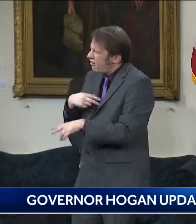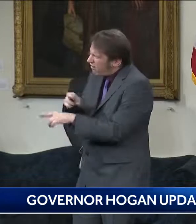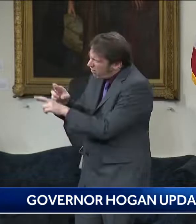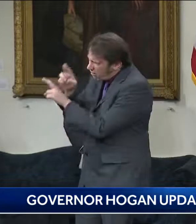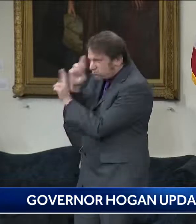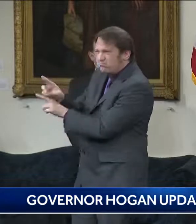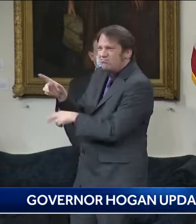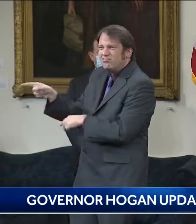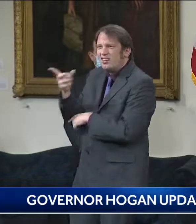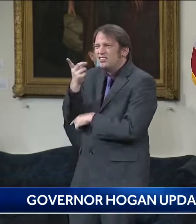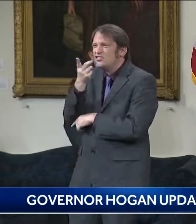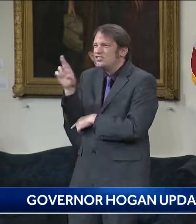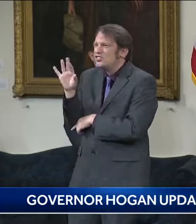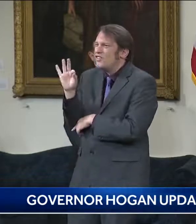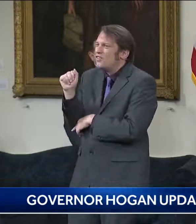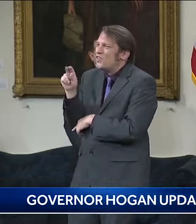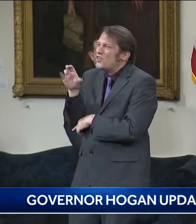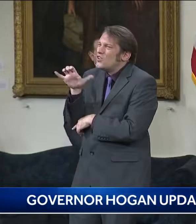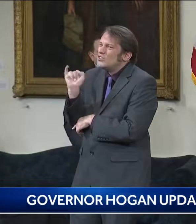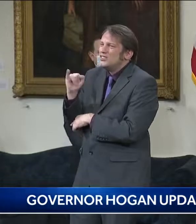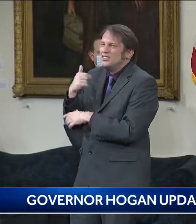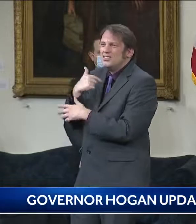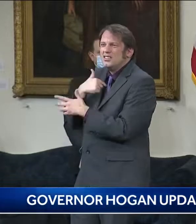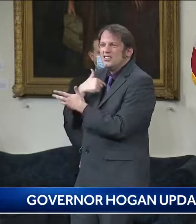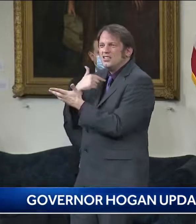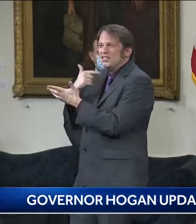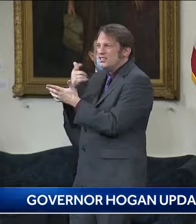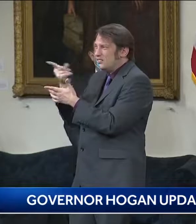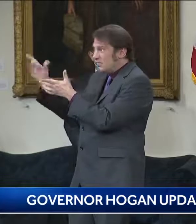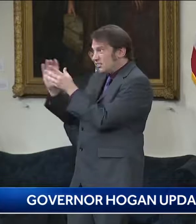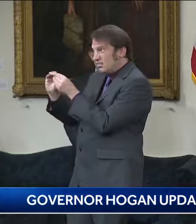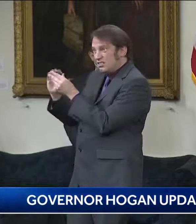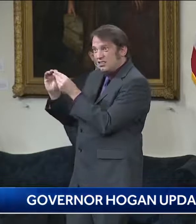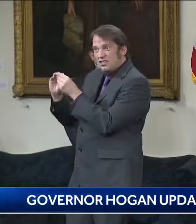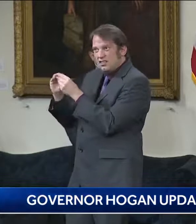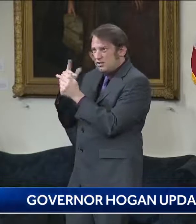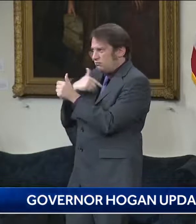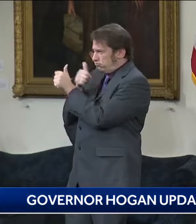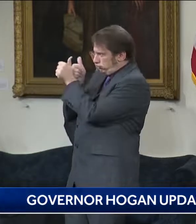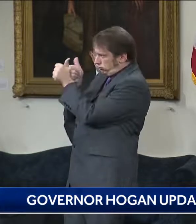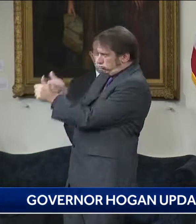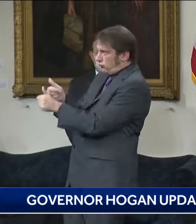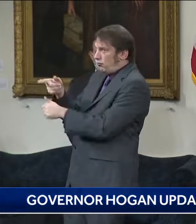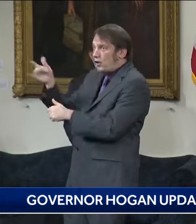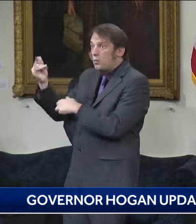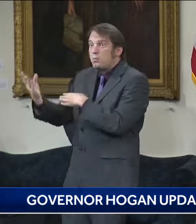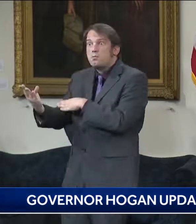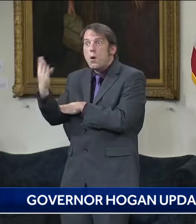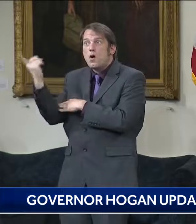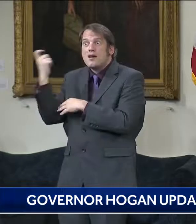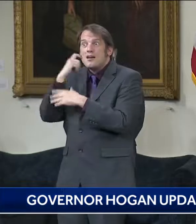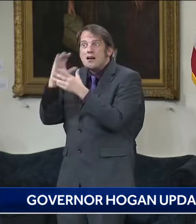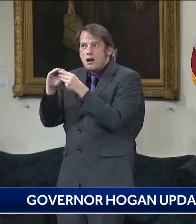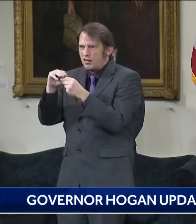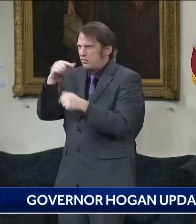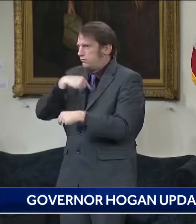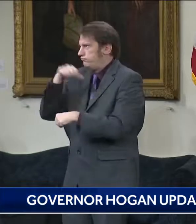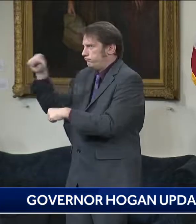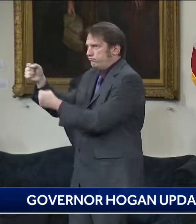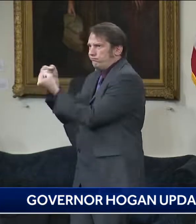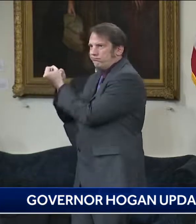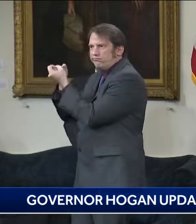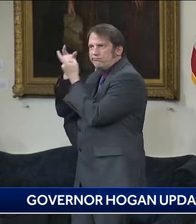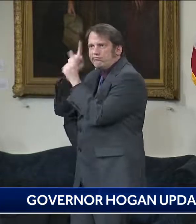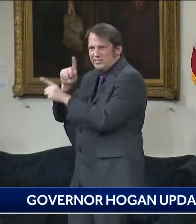governors and I did hear his comments and I agree with his comments. I think there are states that are moving too quickly. We're, just not one of them. I mean,